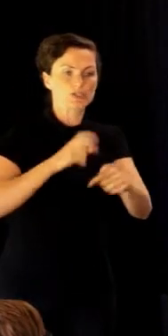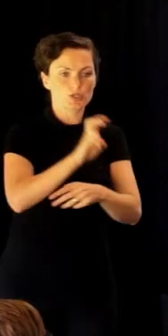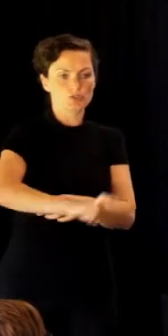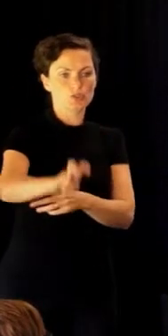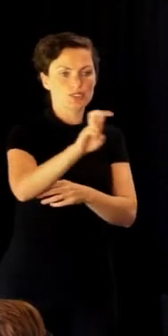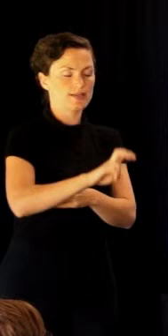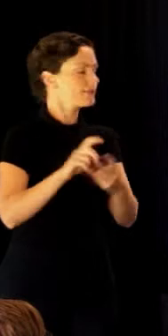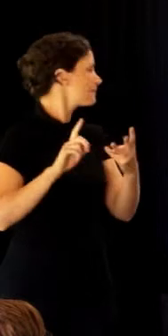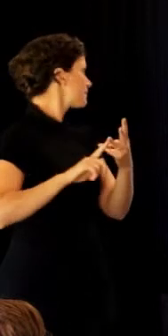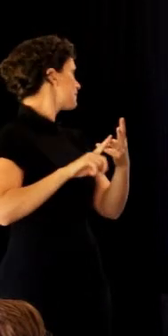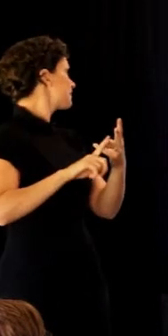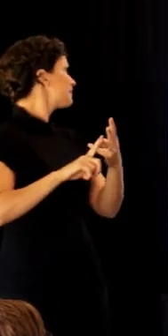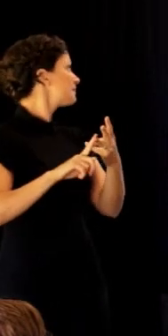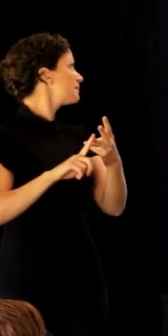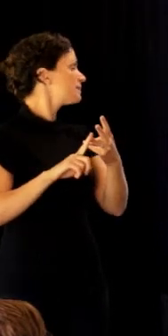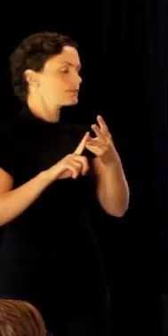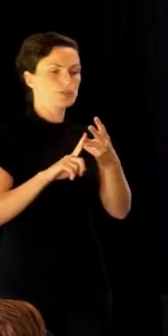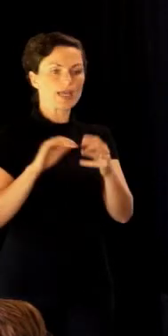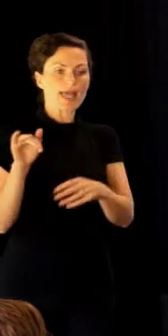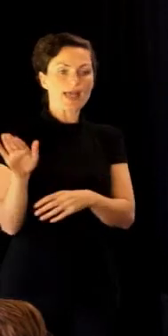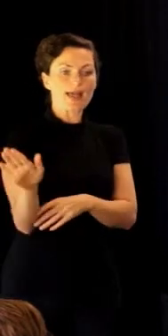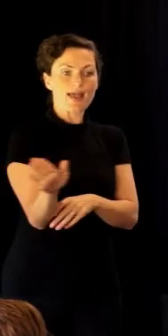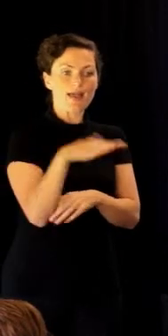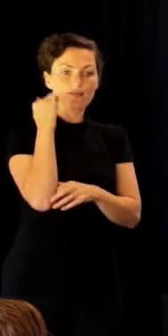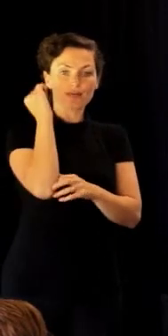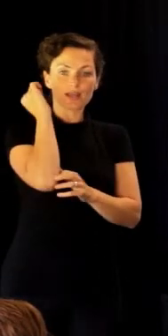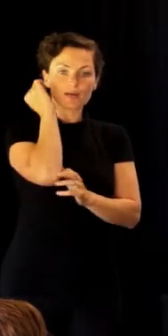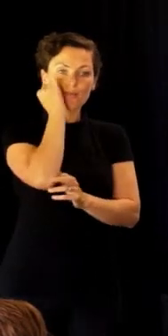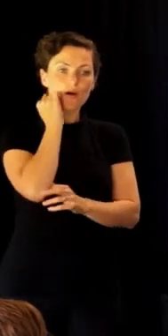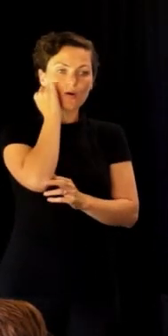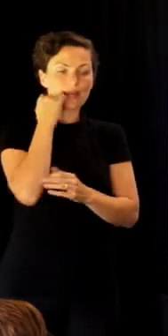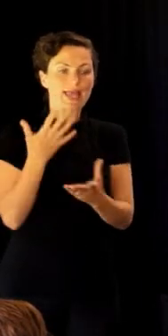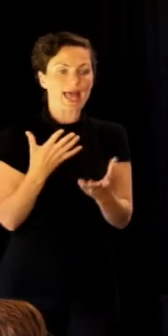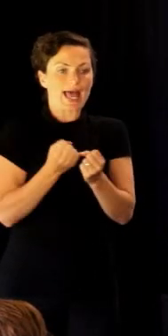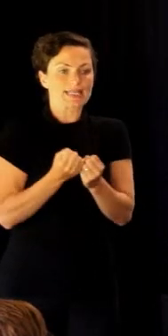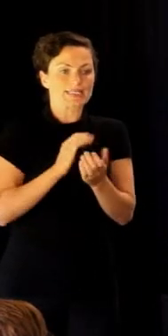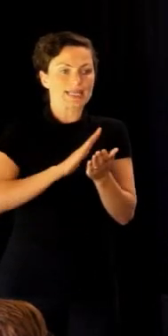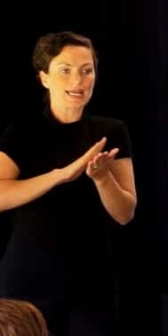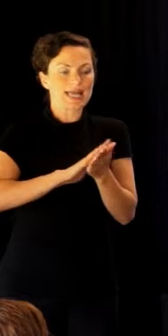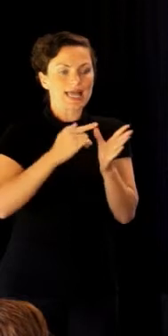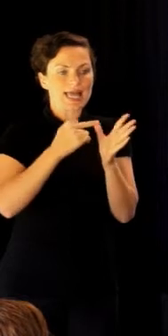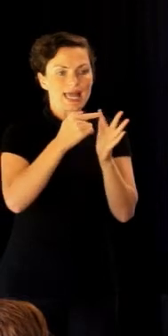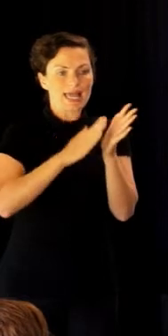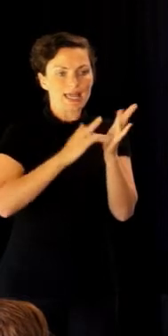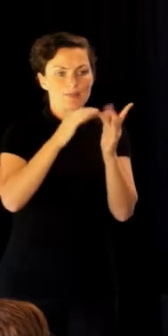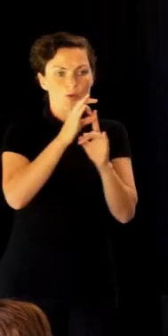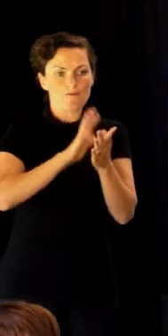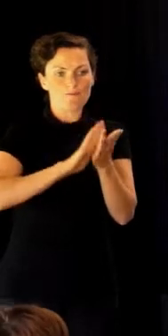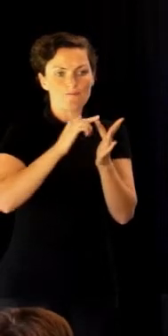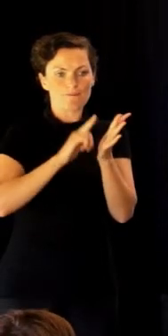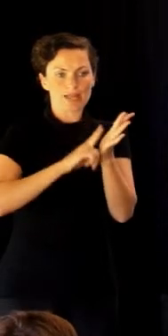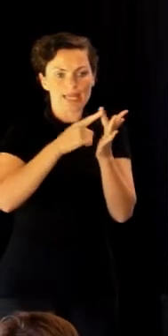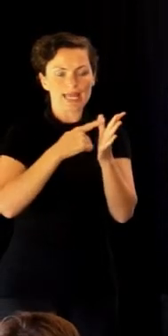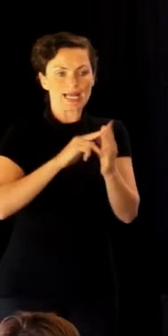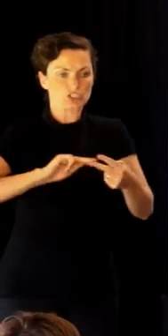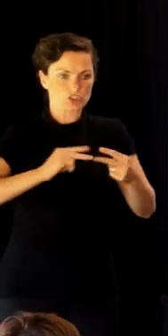Piritoto is every Māori who carries the hemophilia gene, because hemophilia are not just the bleeders, it is the women who carry the gene as well, like